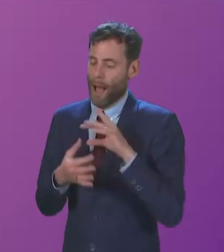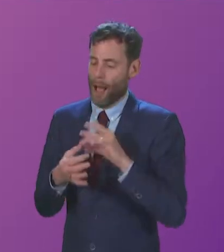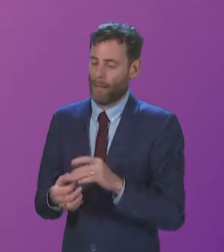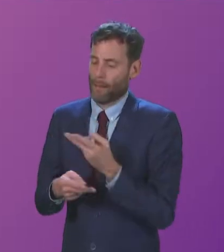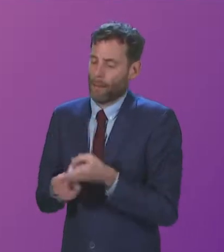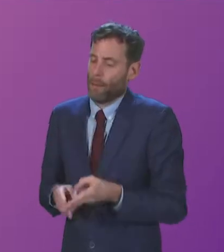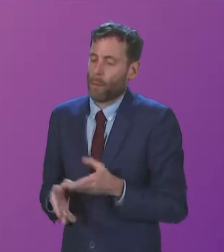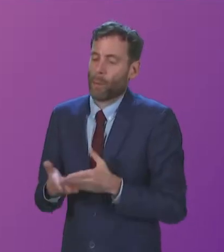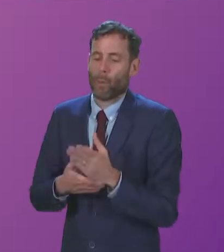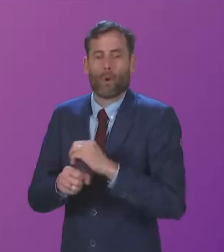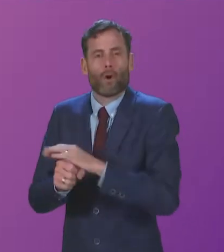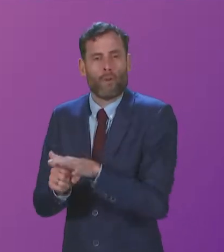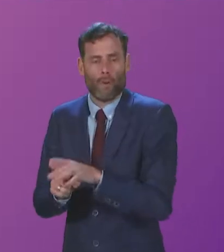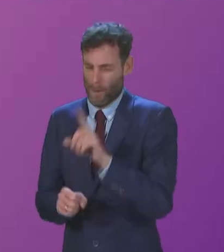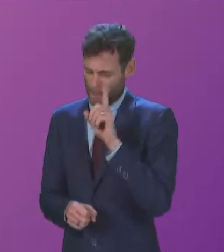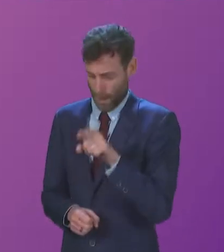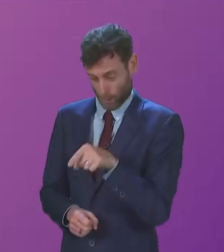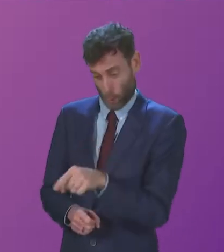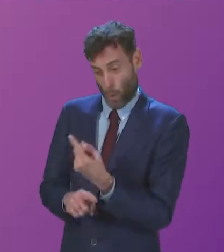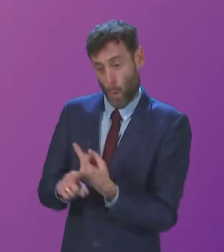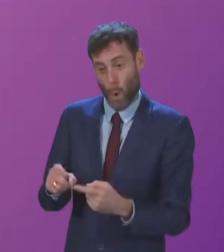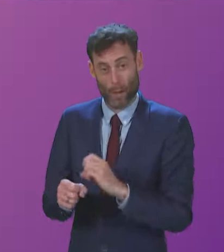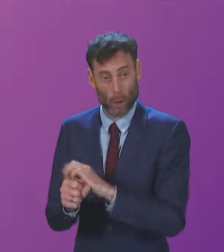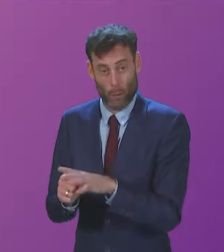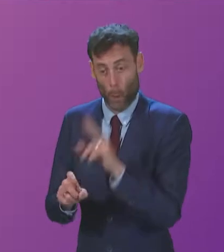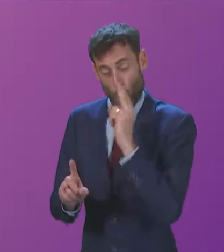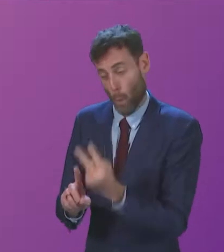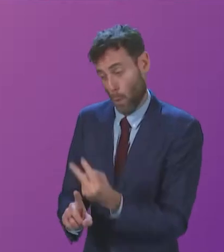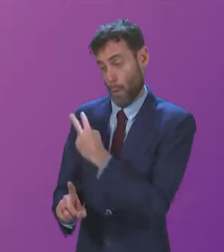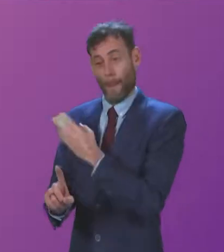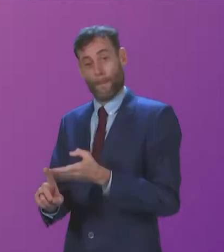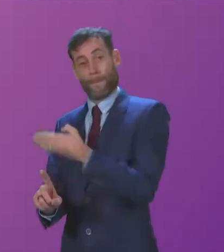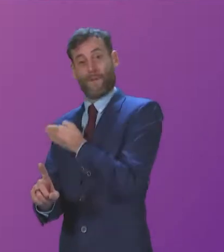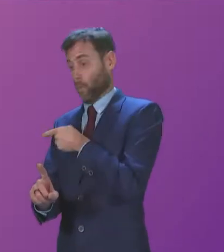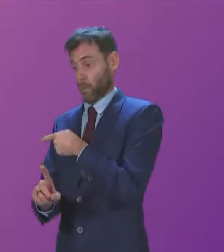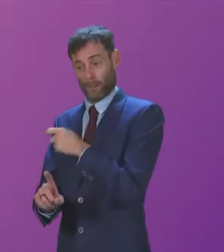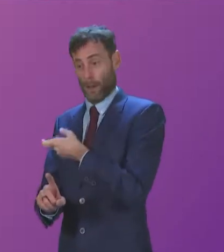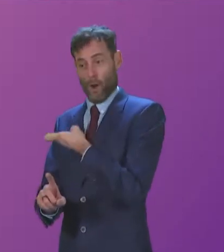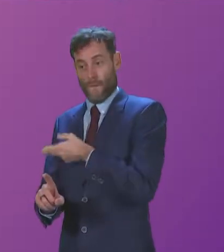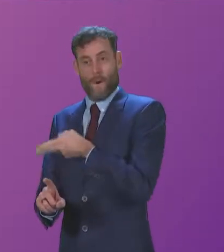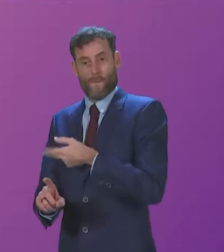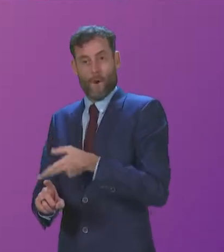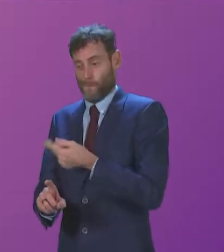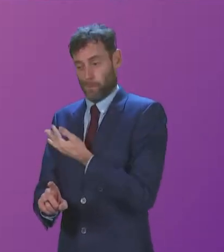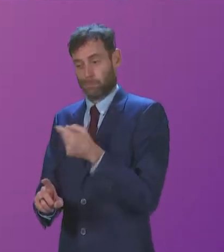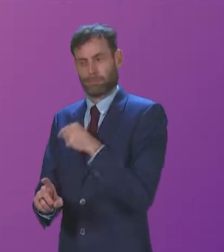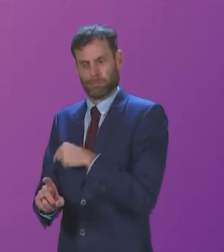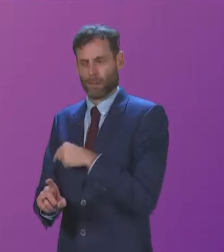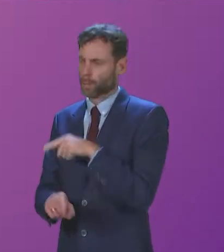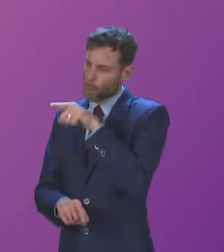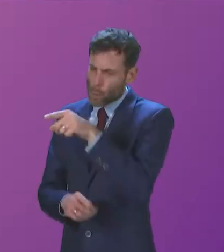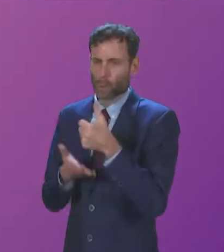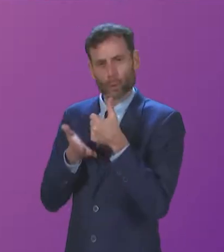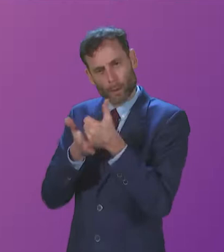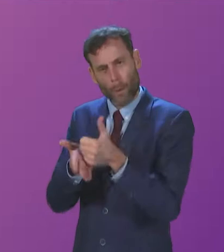growing for years. Indeed, elective surgery is also a concern, and people are struggling in pain for long periods of time. What is the Cabinet Secretary doing to support